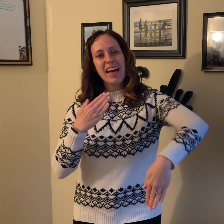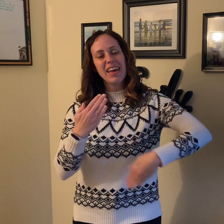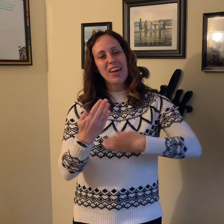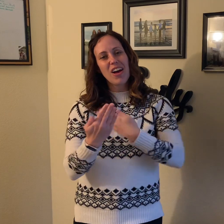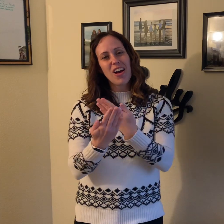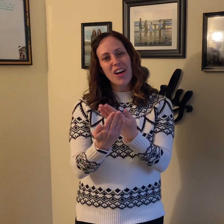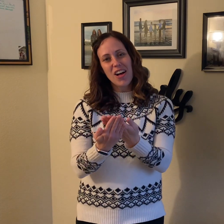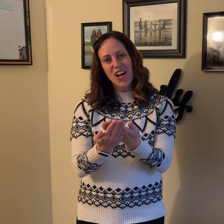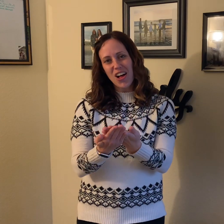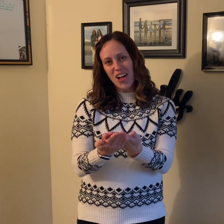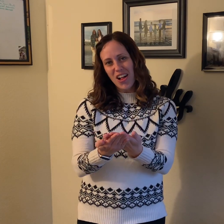all.